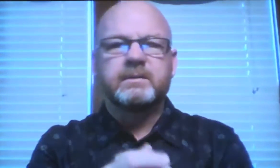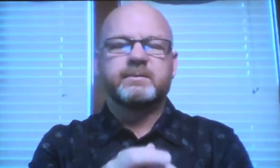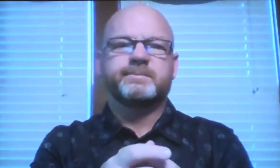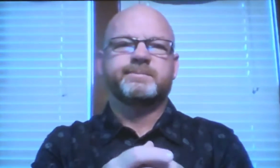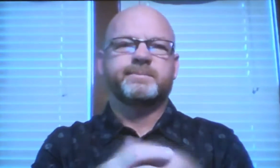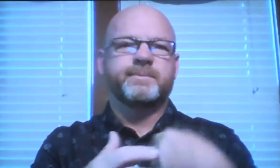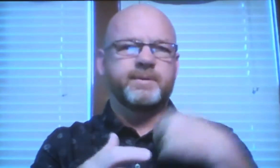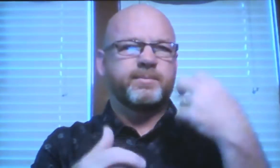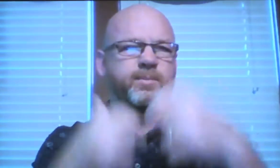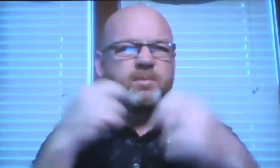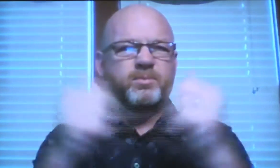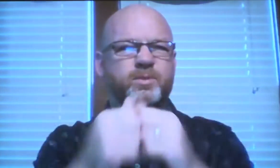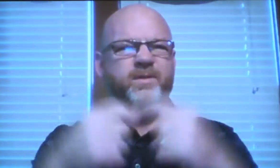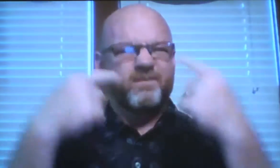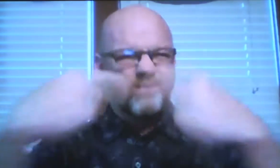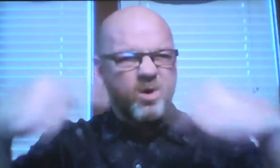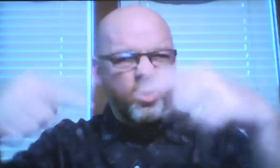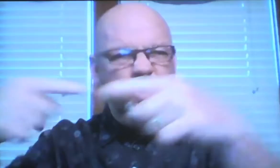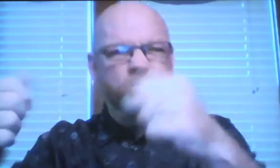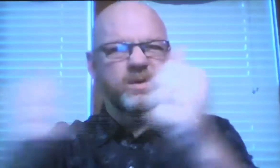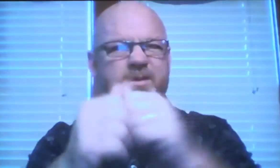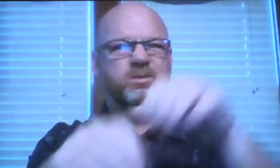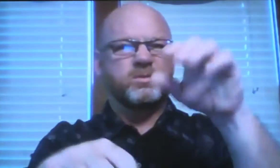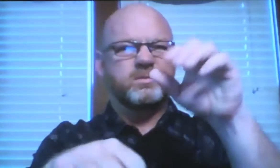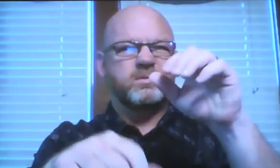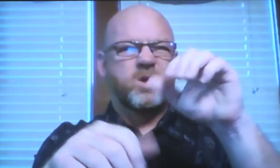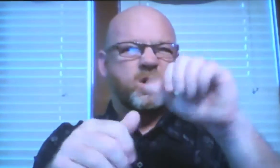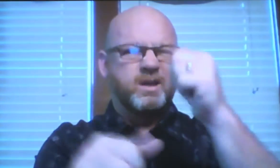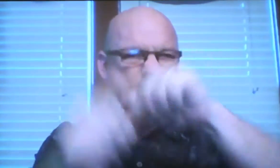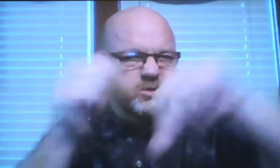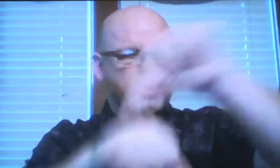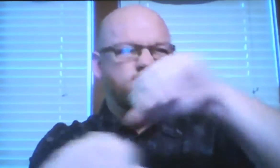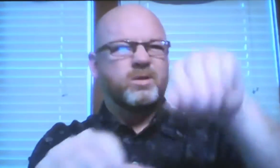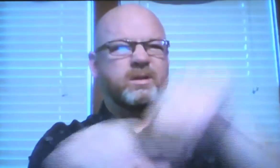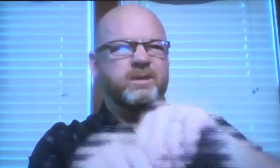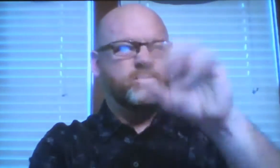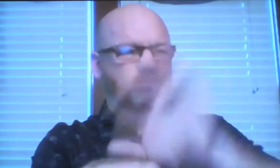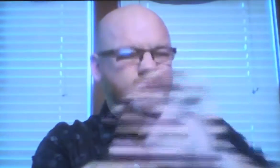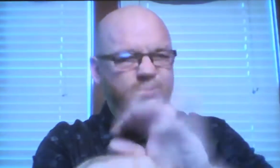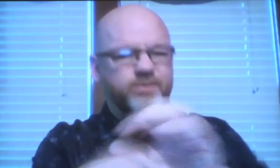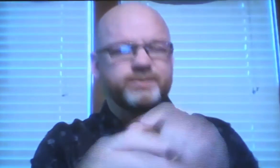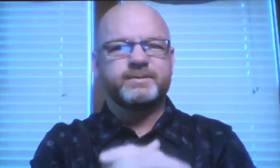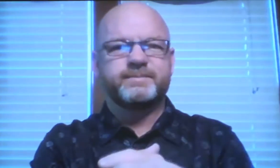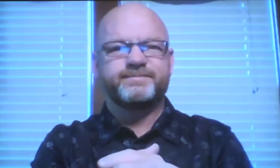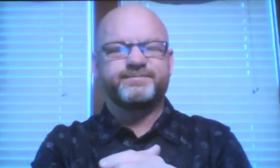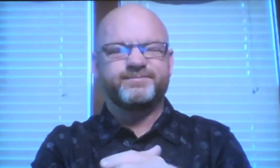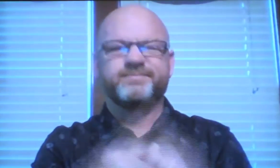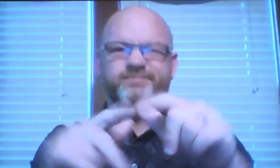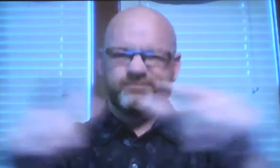problems, they were caused by sin and problems with strife and arguing with each other in the church.